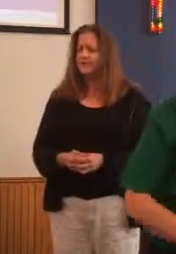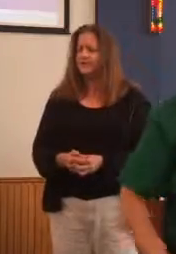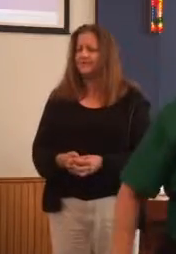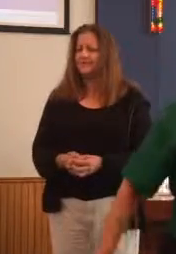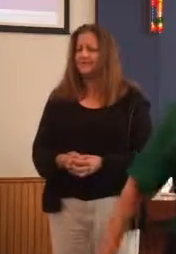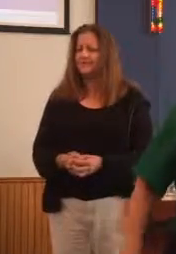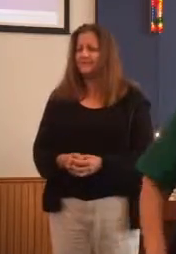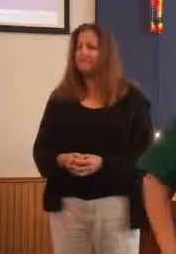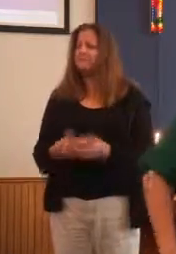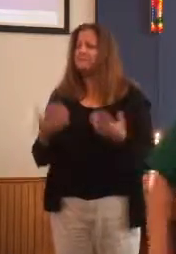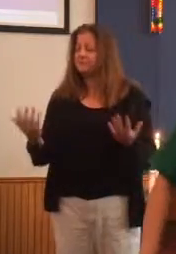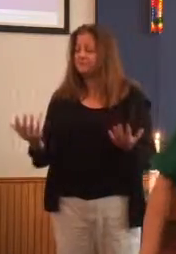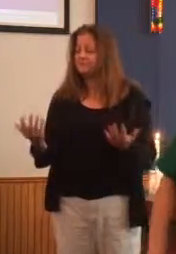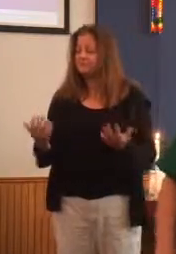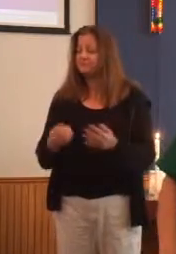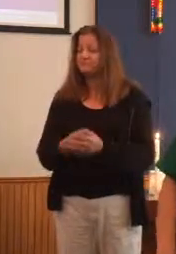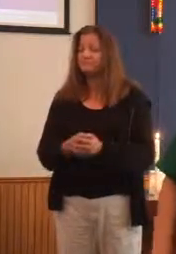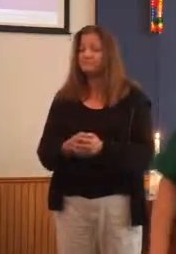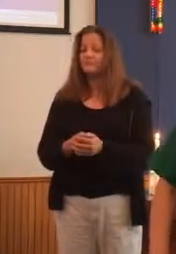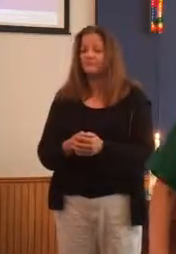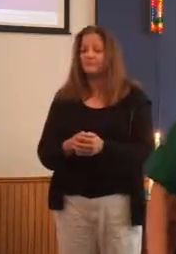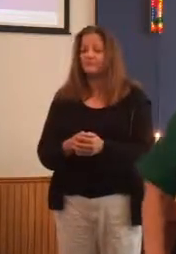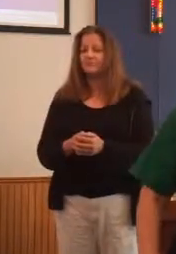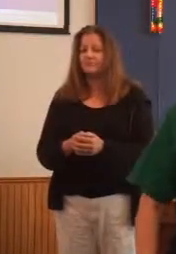So, he went and told his brothers.